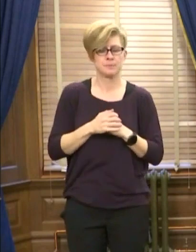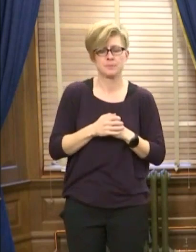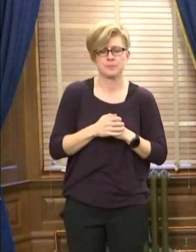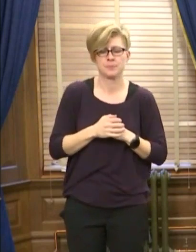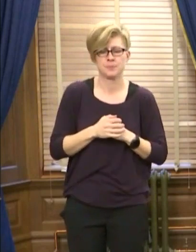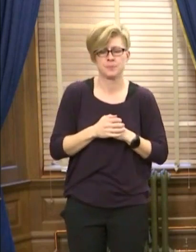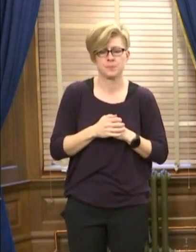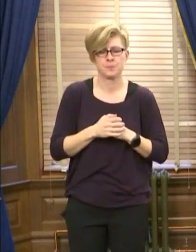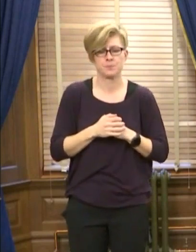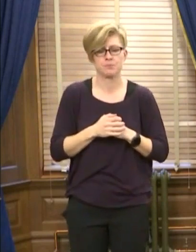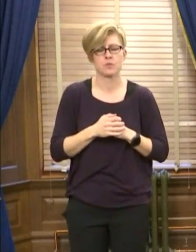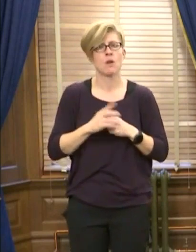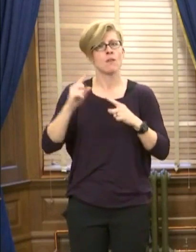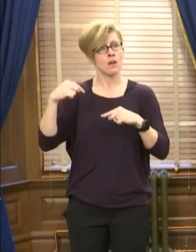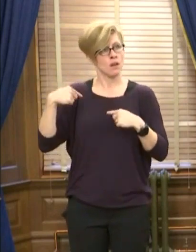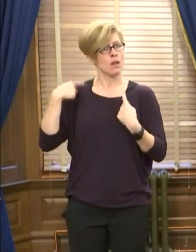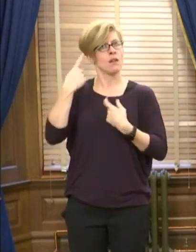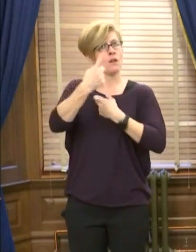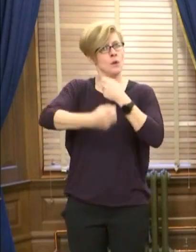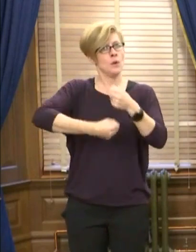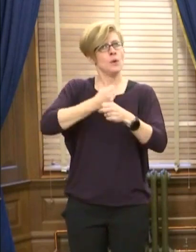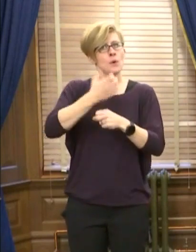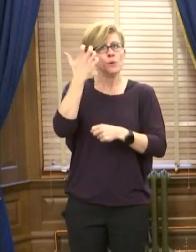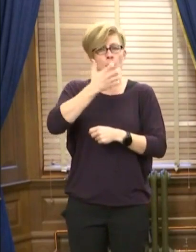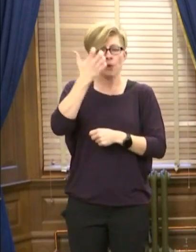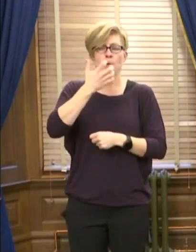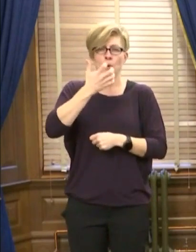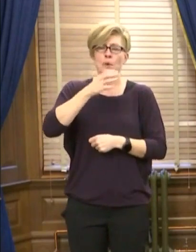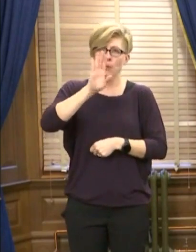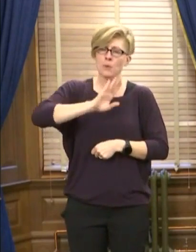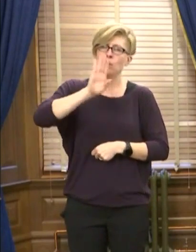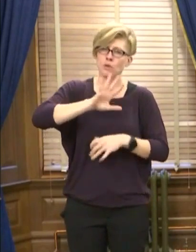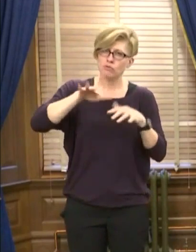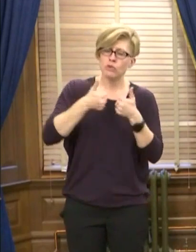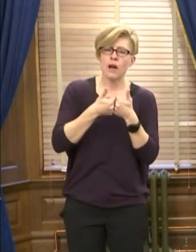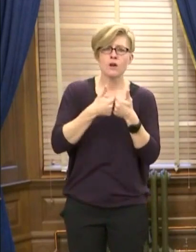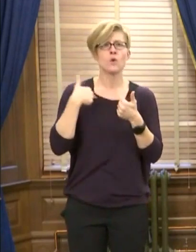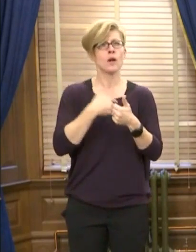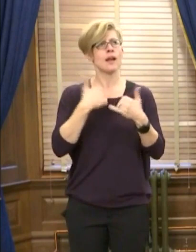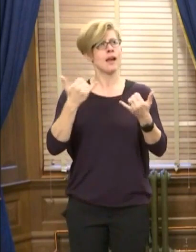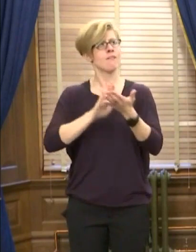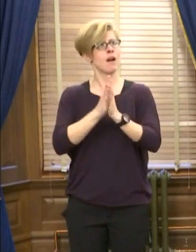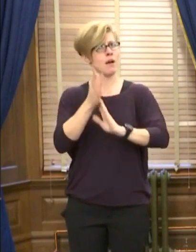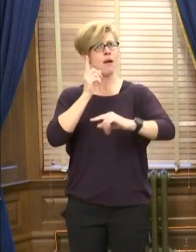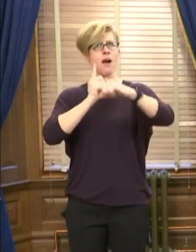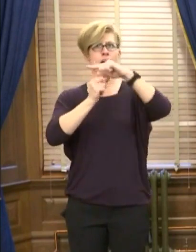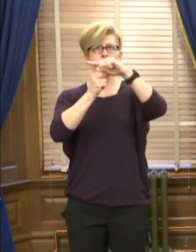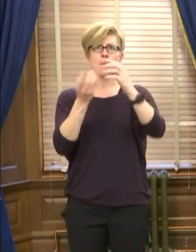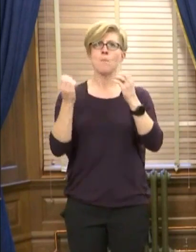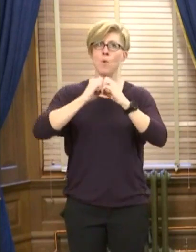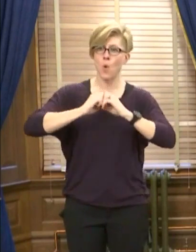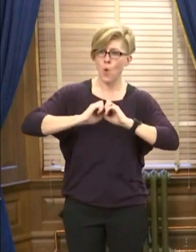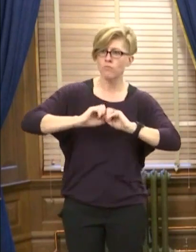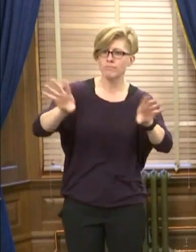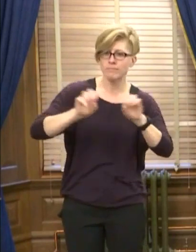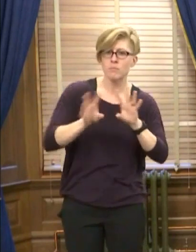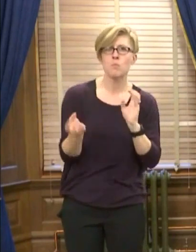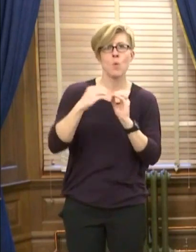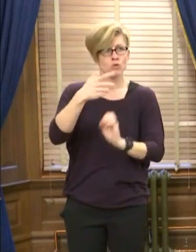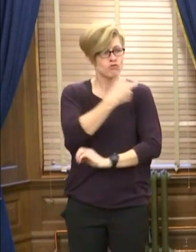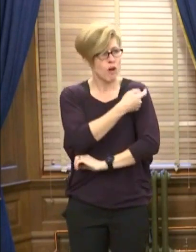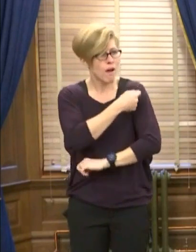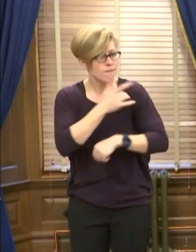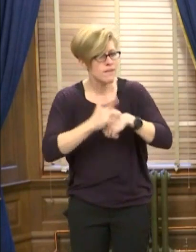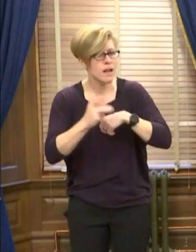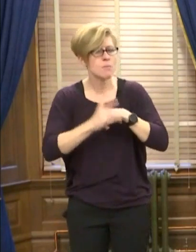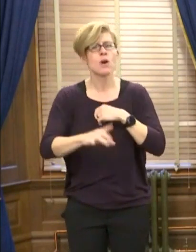long and challenging year, we all feel optimistic as vaccine allocations climb and case numbers continue to trend